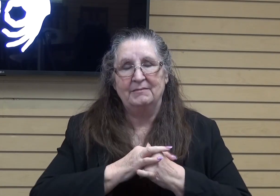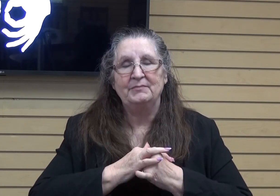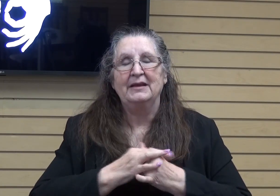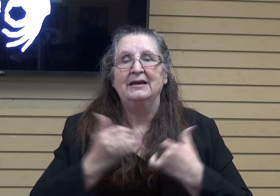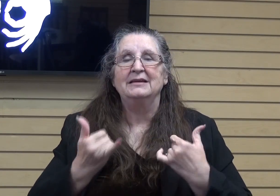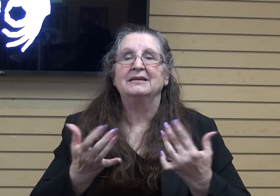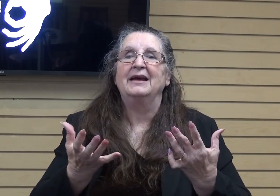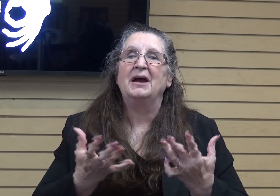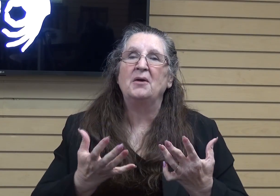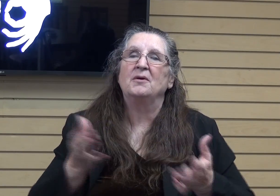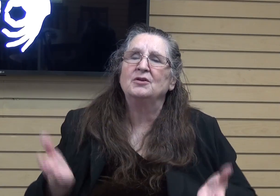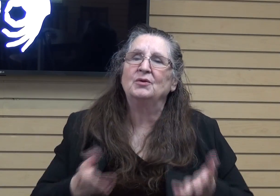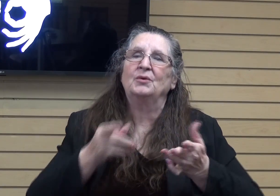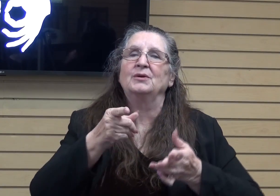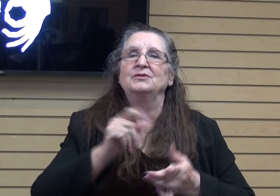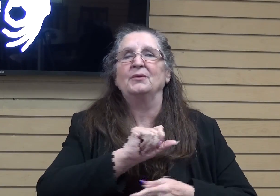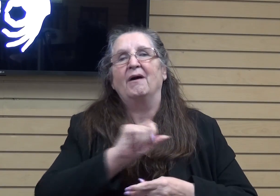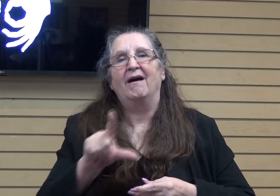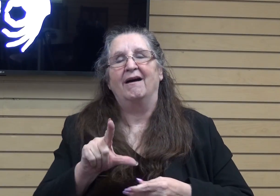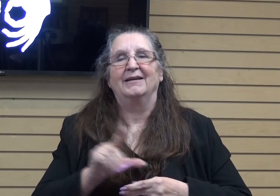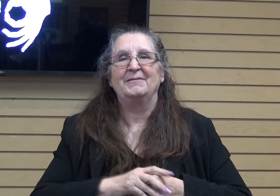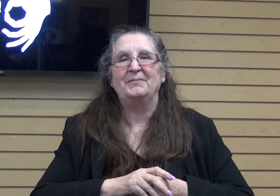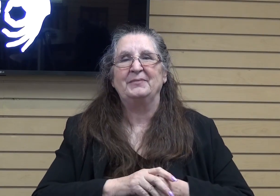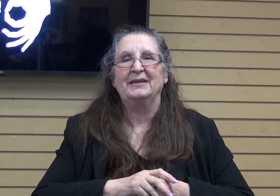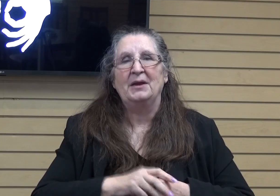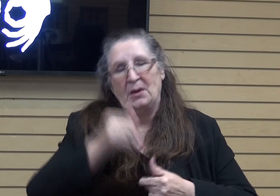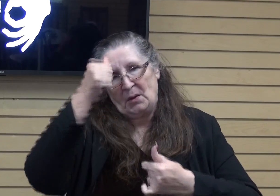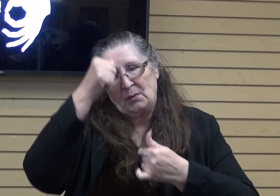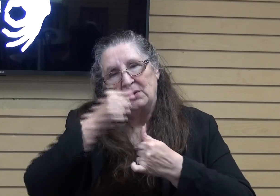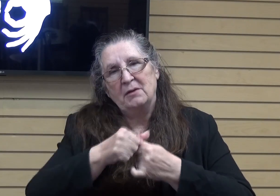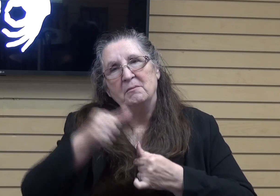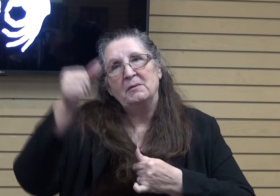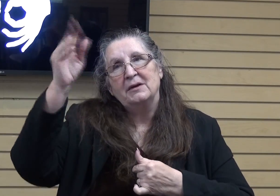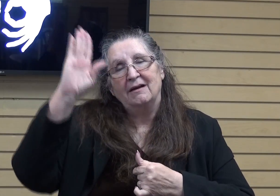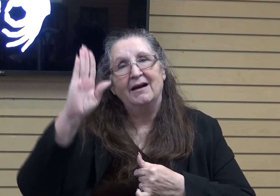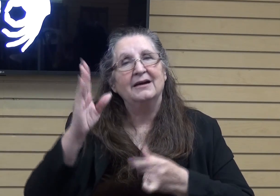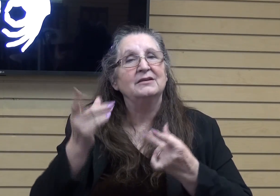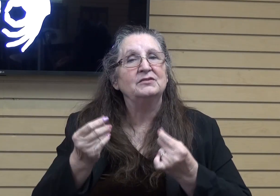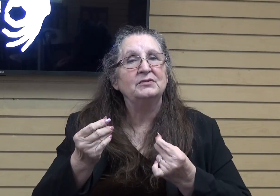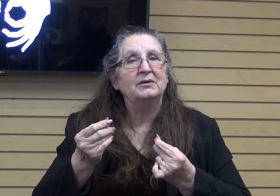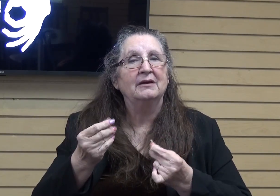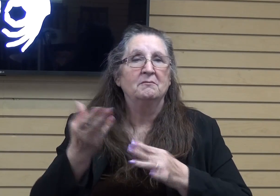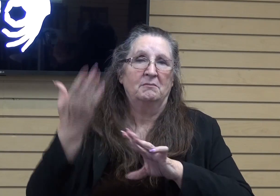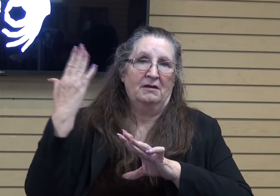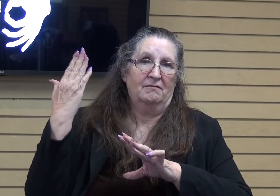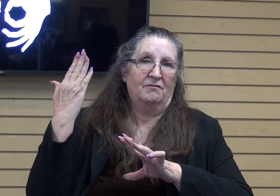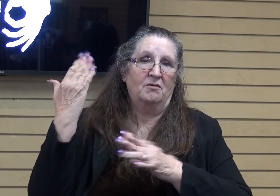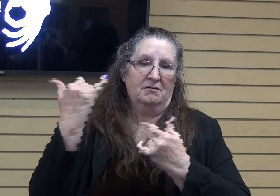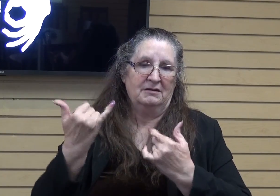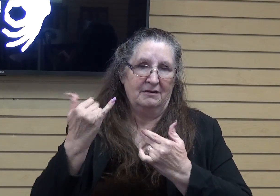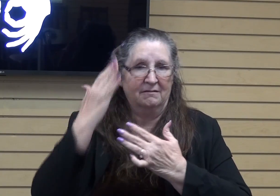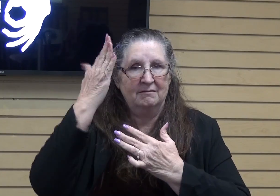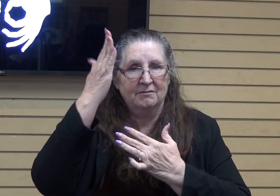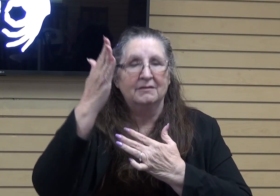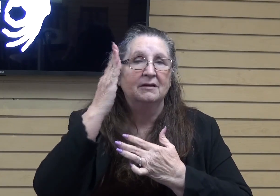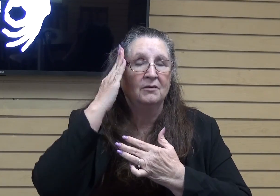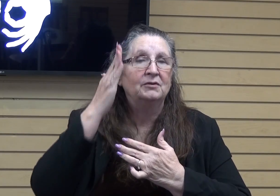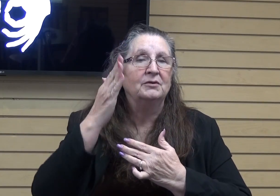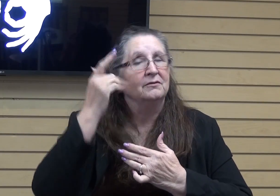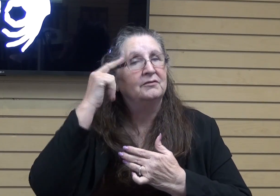I just want to encourage you all to just remember what he's doing, what he's done, what he's doing, and what he's going to do in the future. In